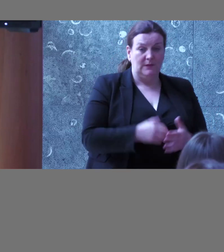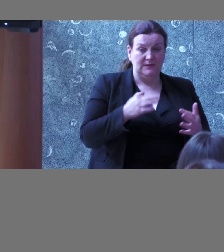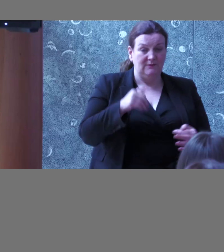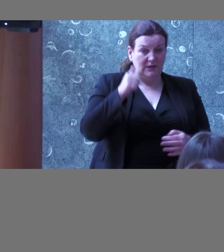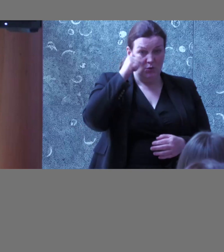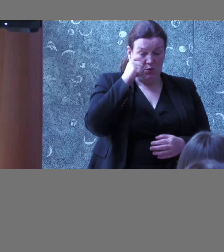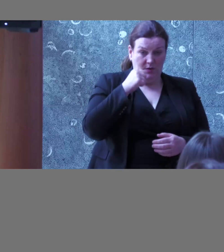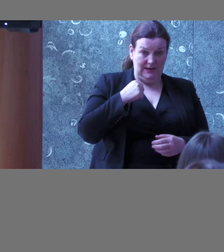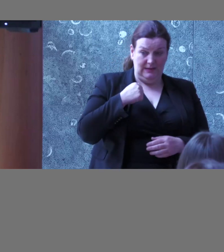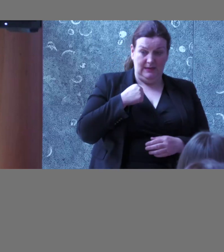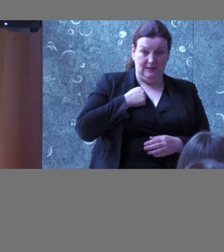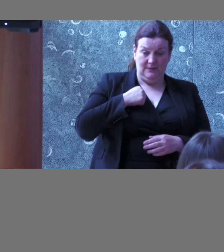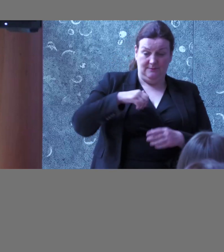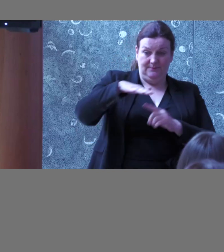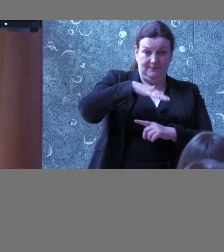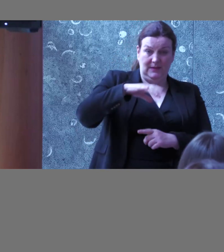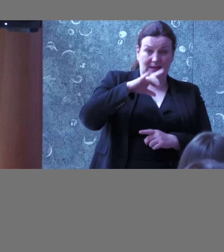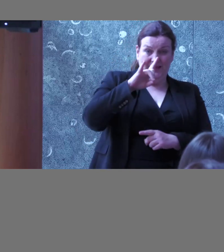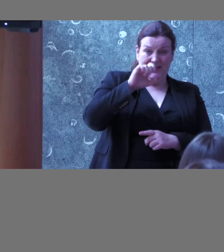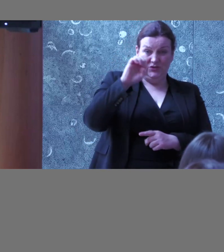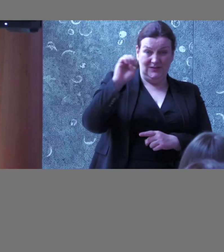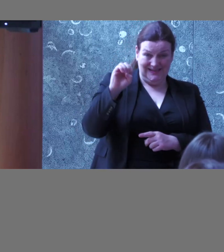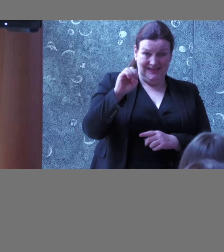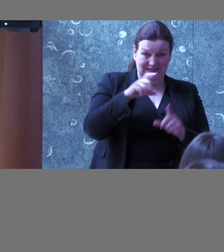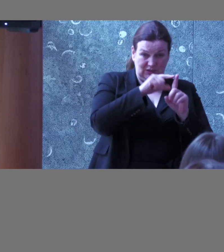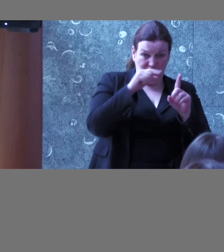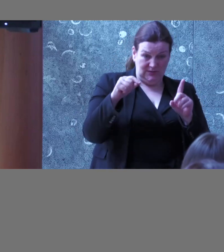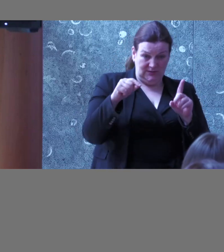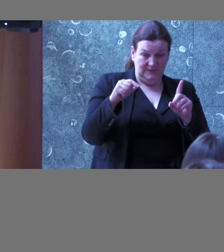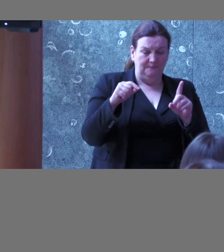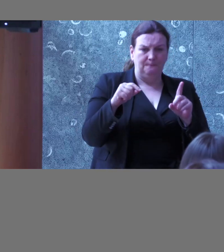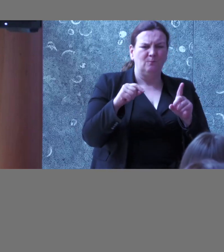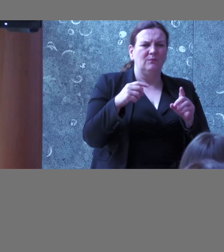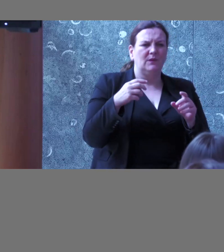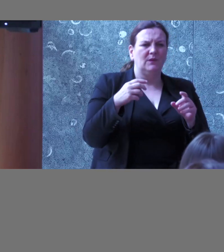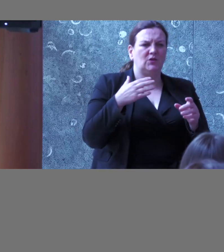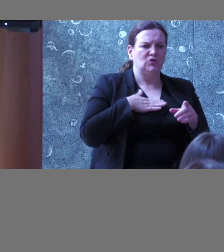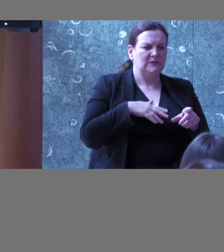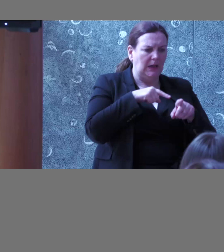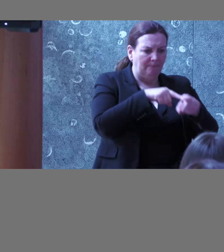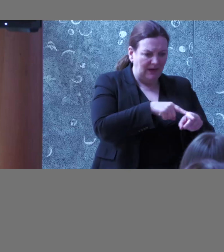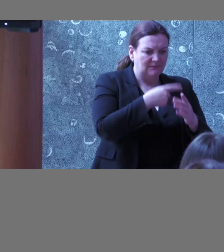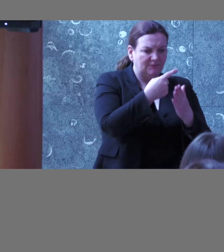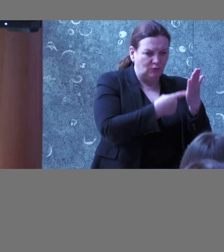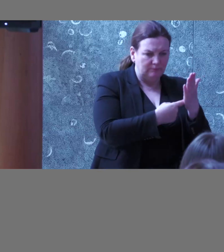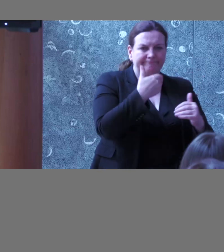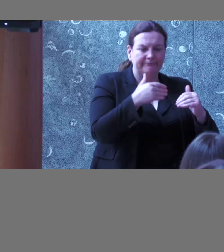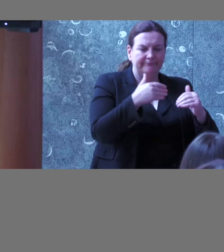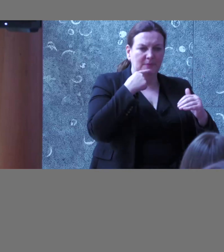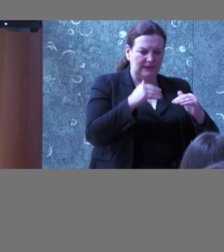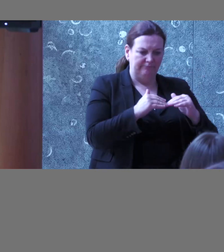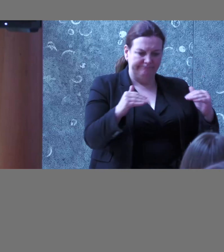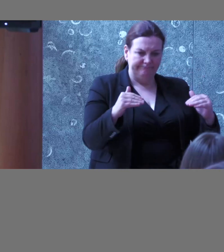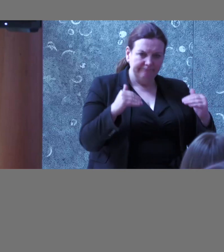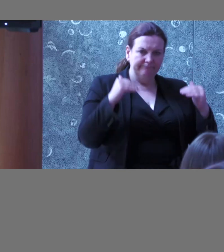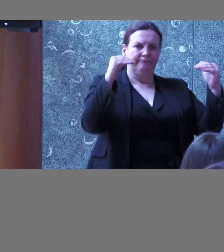within HSE Digital, we do try and go a bit beyond compliance where it's really great that we're at that level now where we can